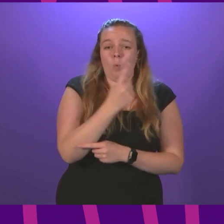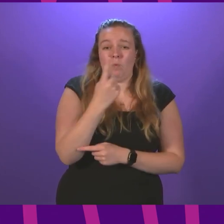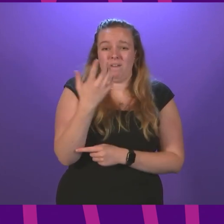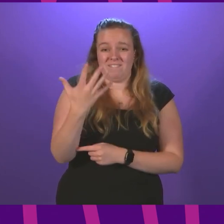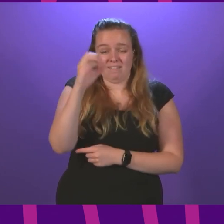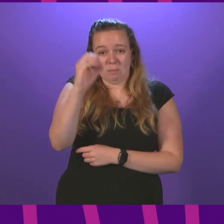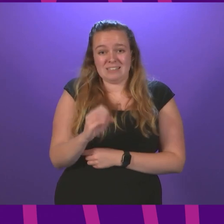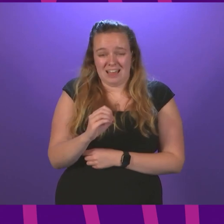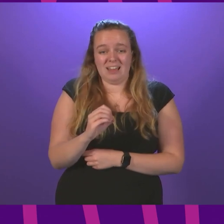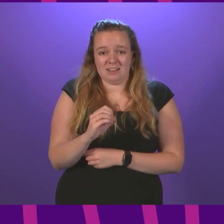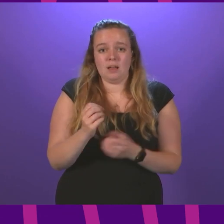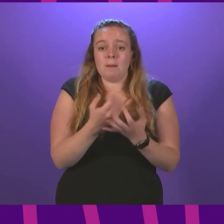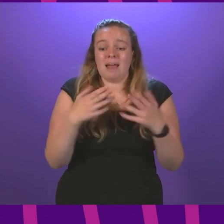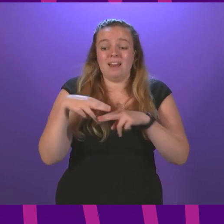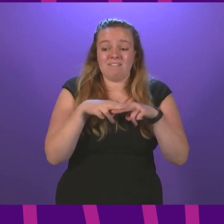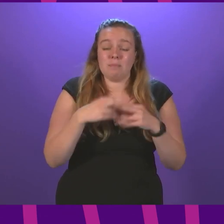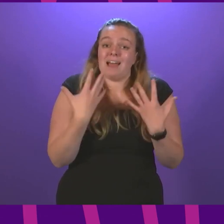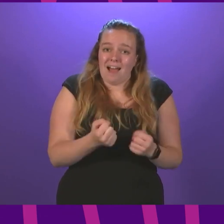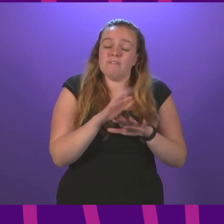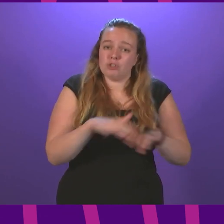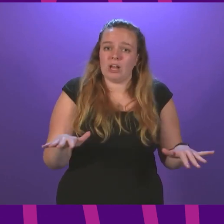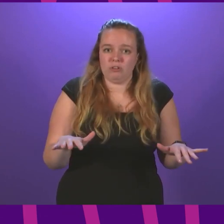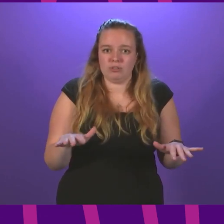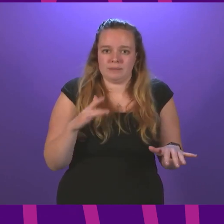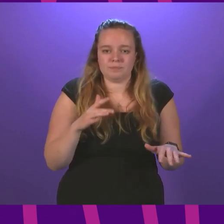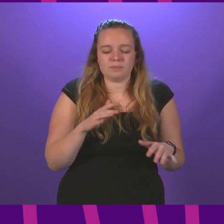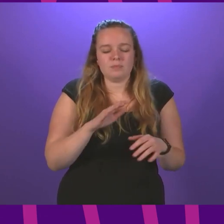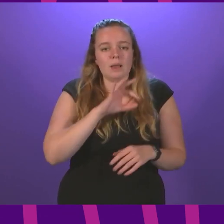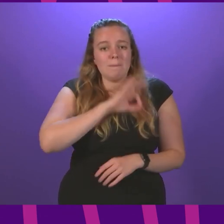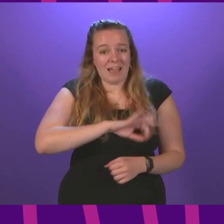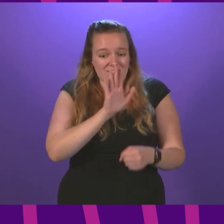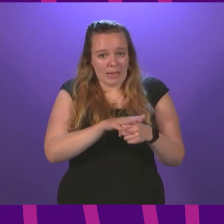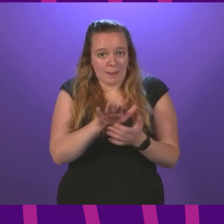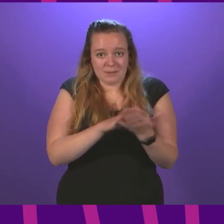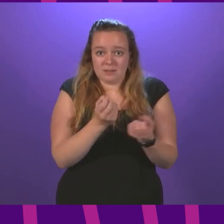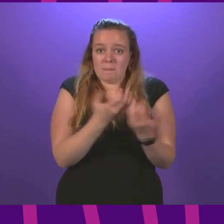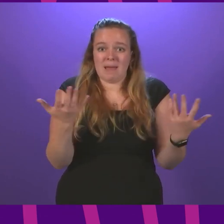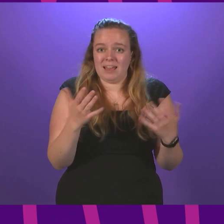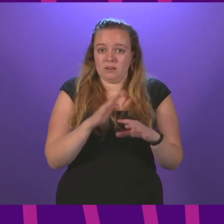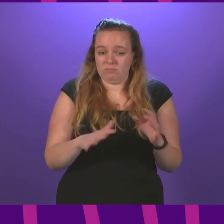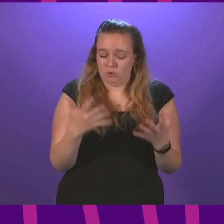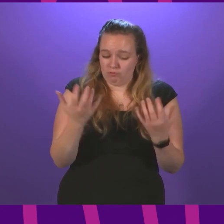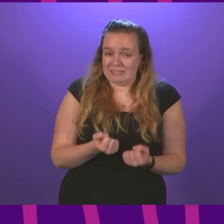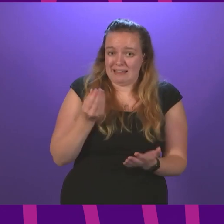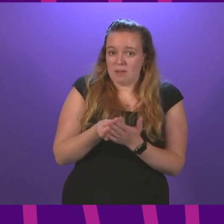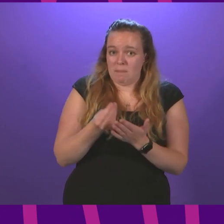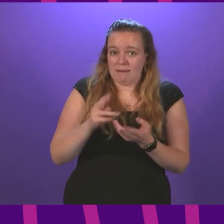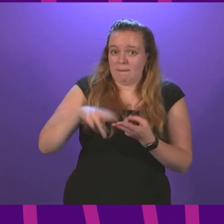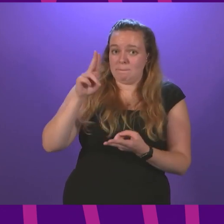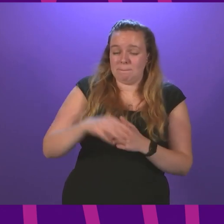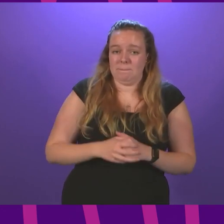Most of these families have children. And the benefit cap means that many didn't even see a penny of that £20 of a flip.